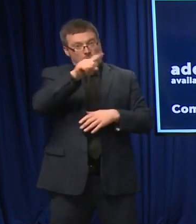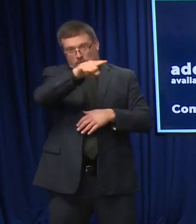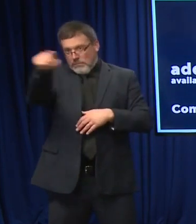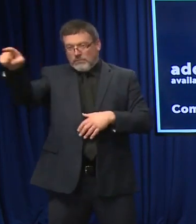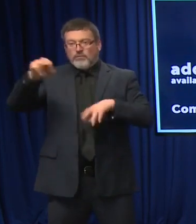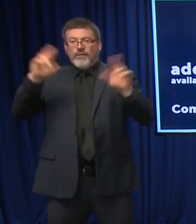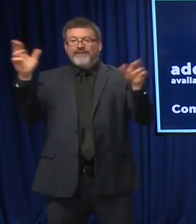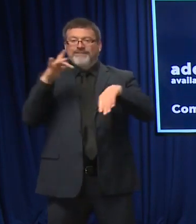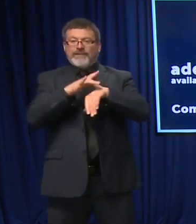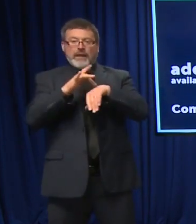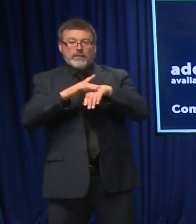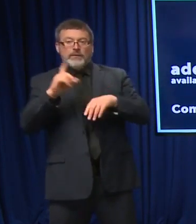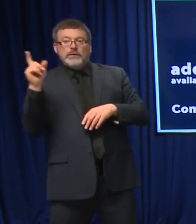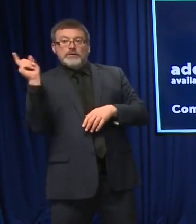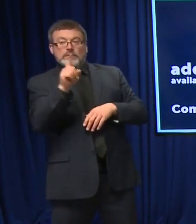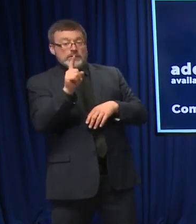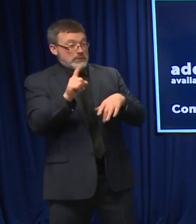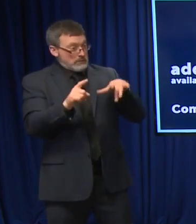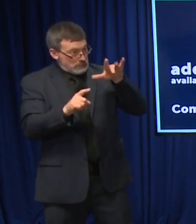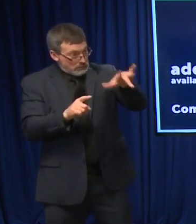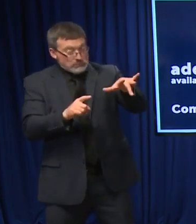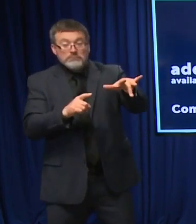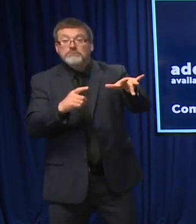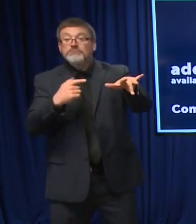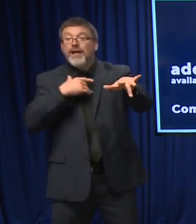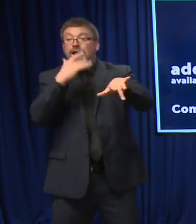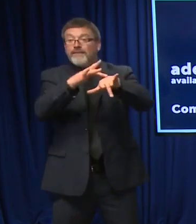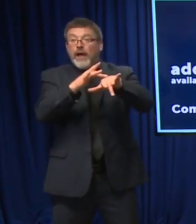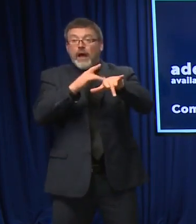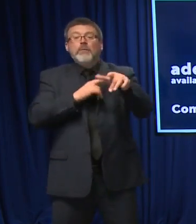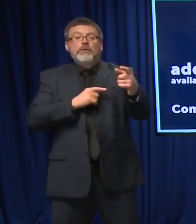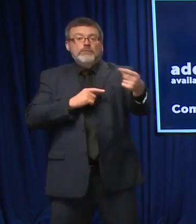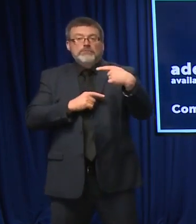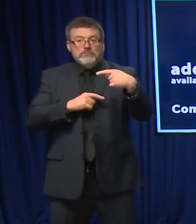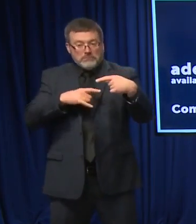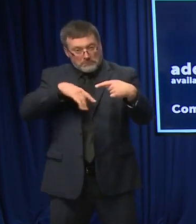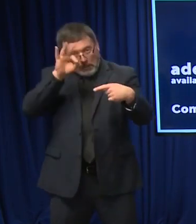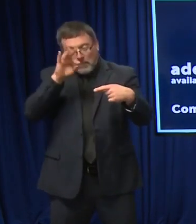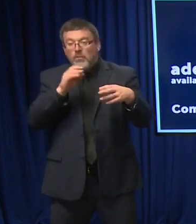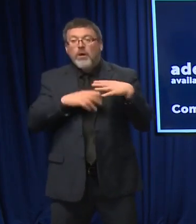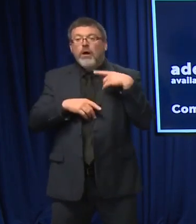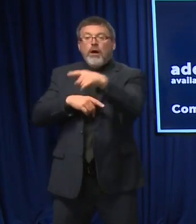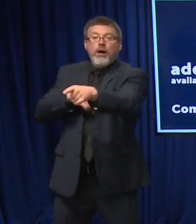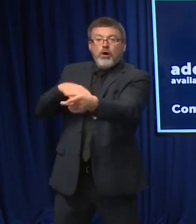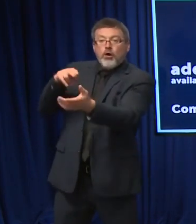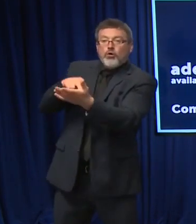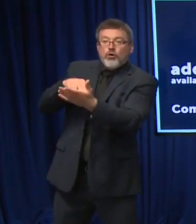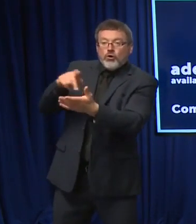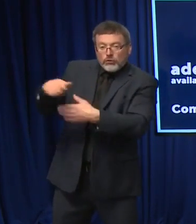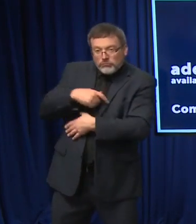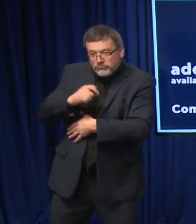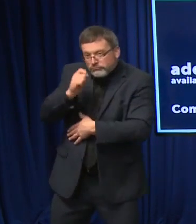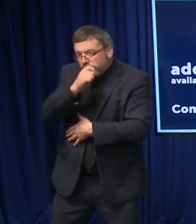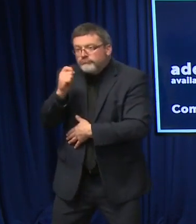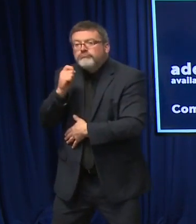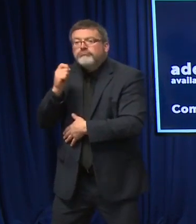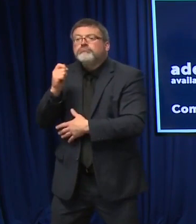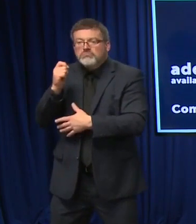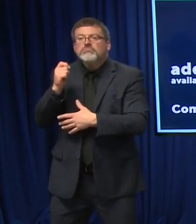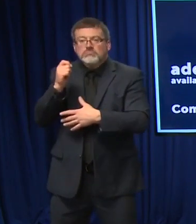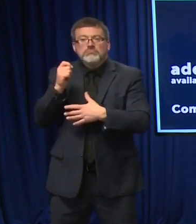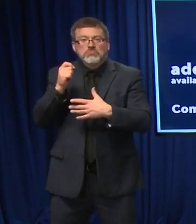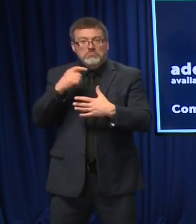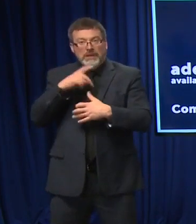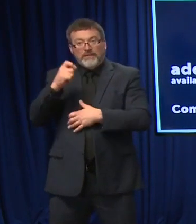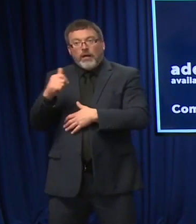a button, having a test sent to you, or maybe something as easy as the school nurse handing a test to your child, if they have to go home and they might be